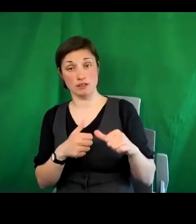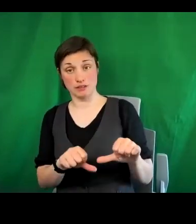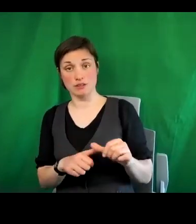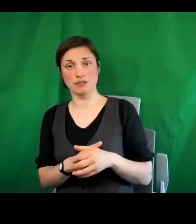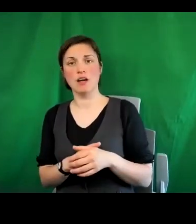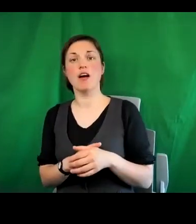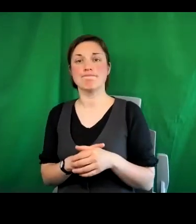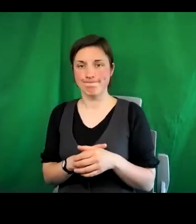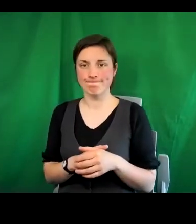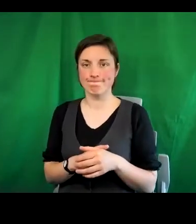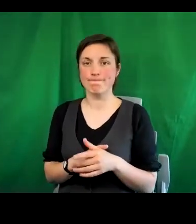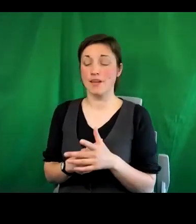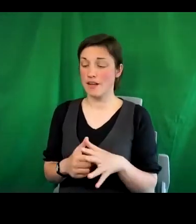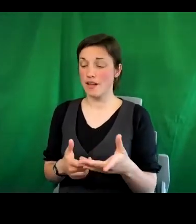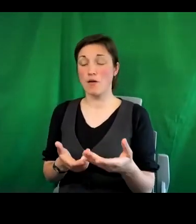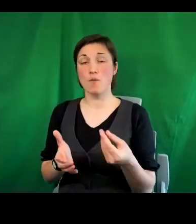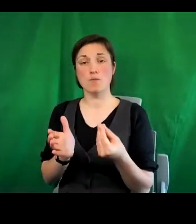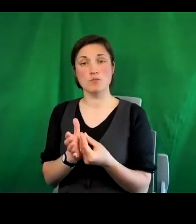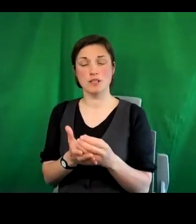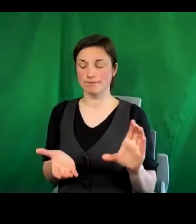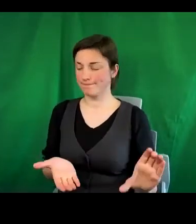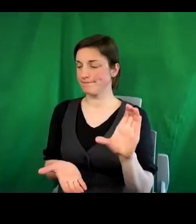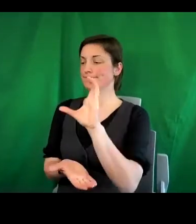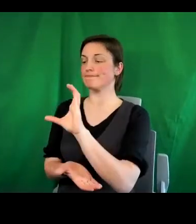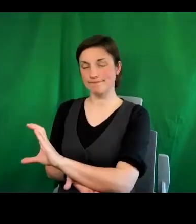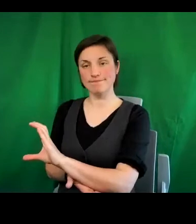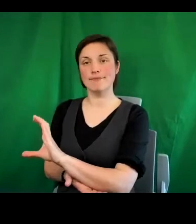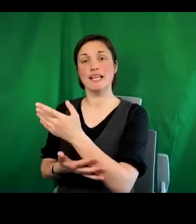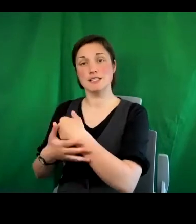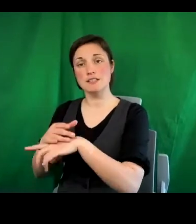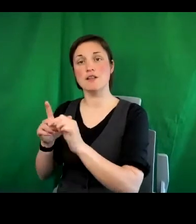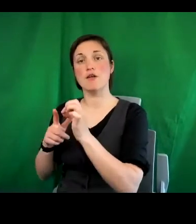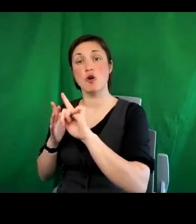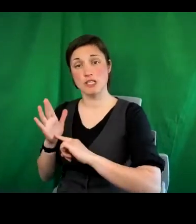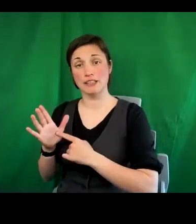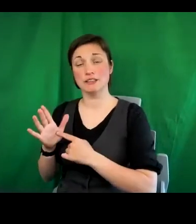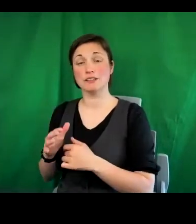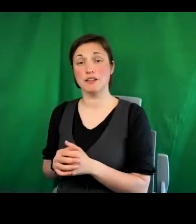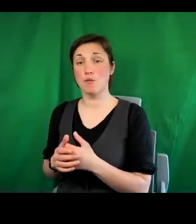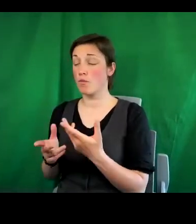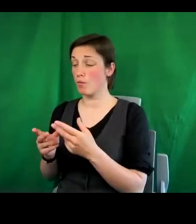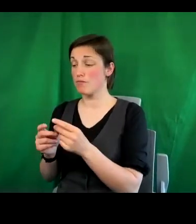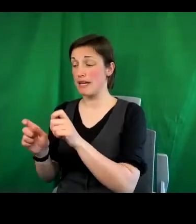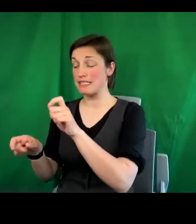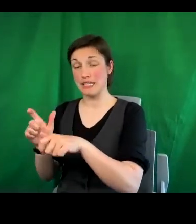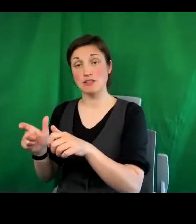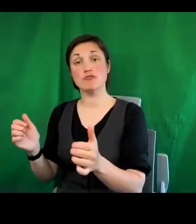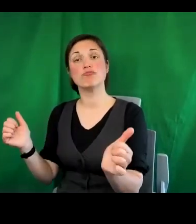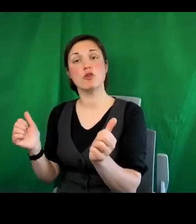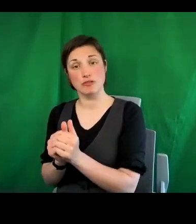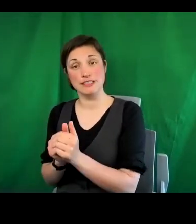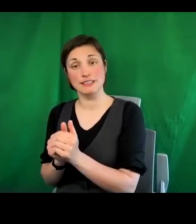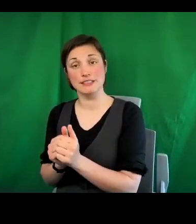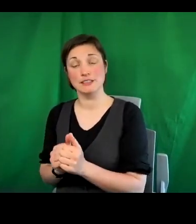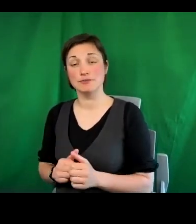investment was made in the project along the lines that the tenants were calling for.